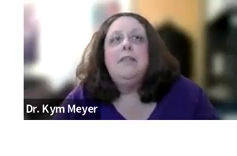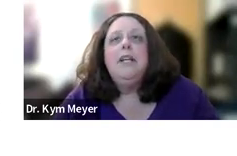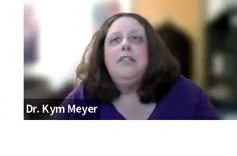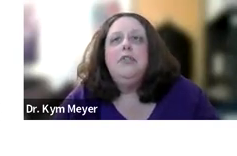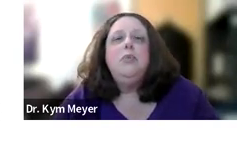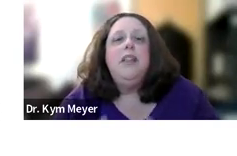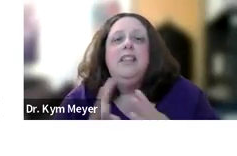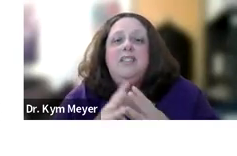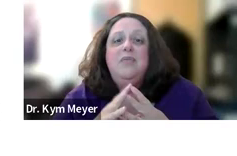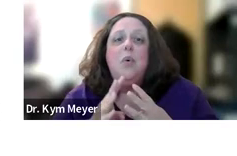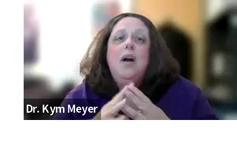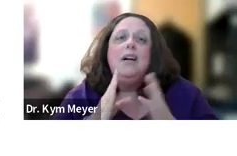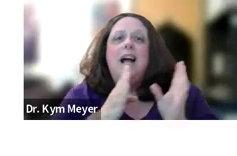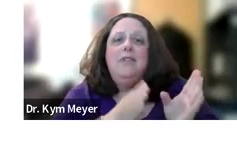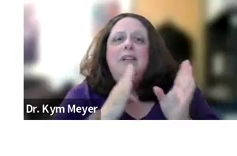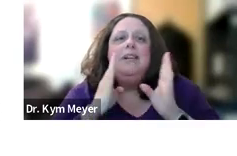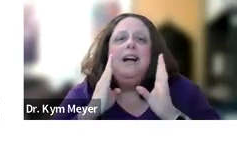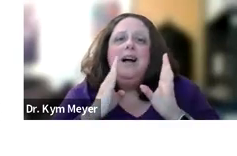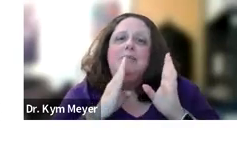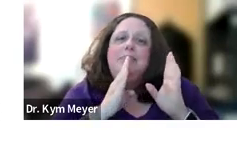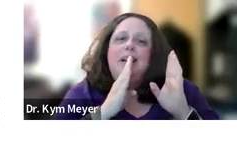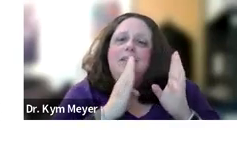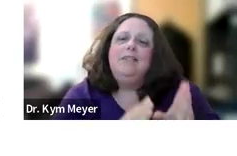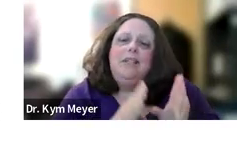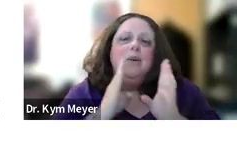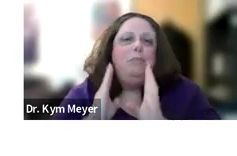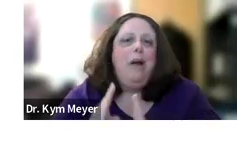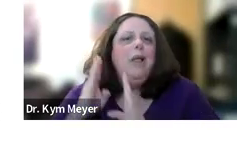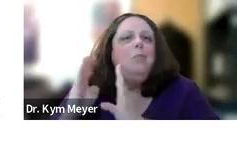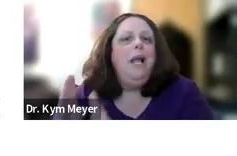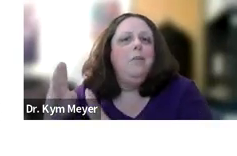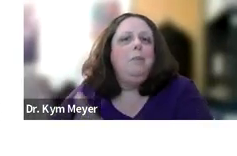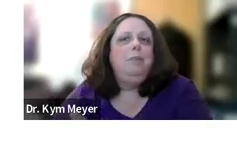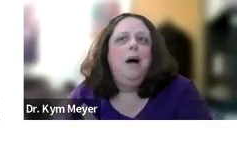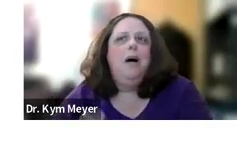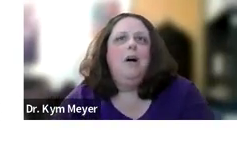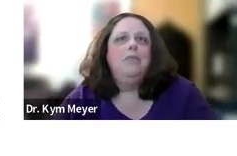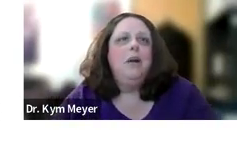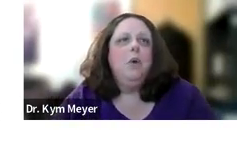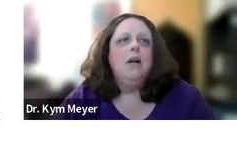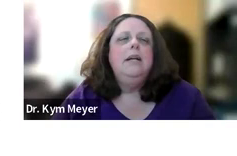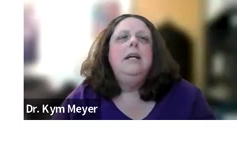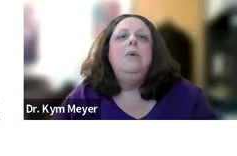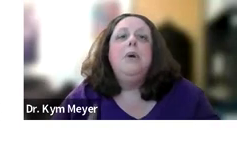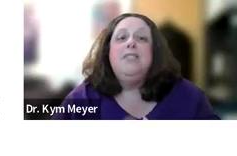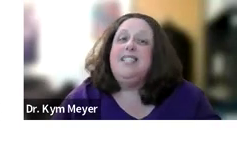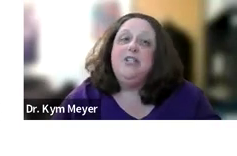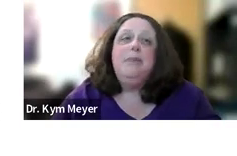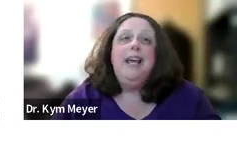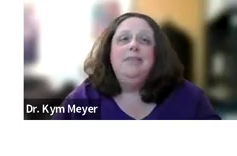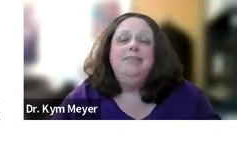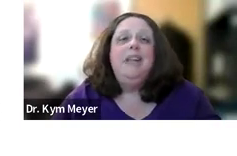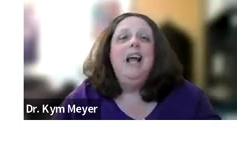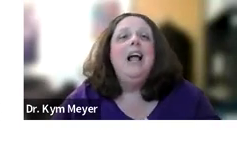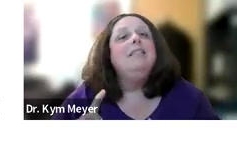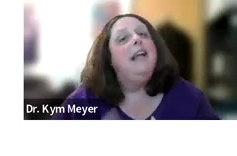of several issues within this four kind of, um, you know, parallel plate, uh, framework. Parental decision